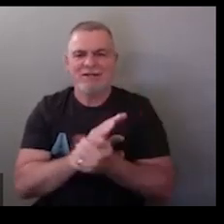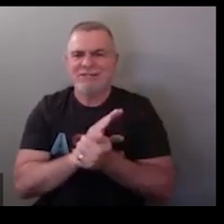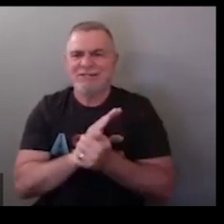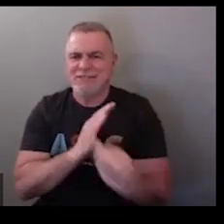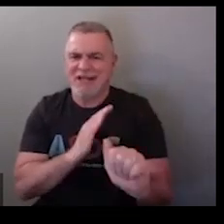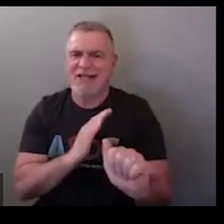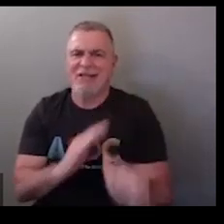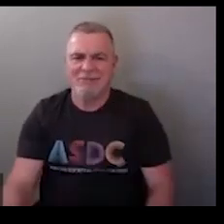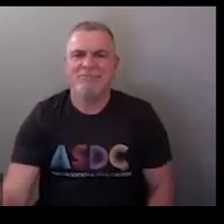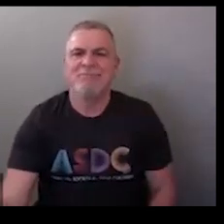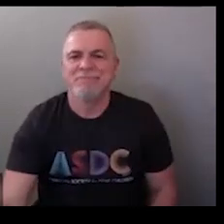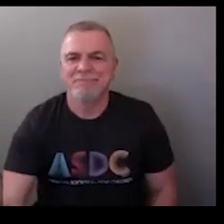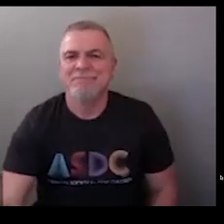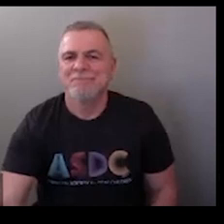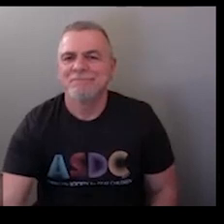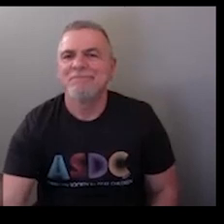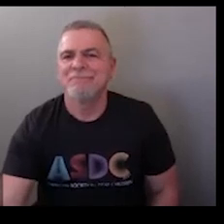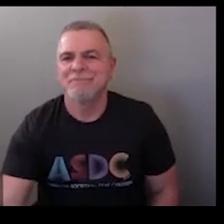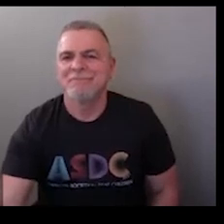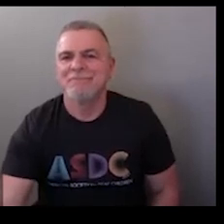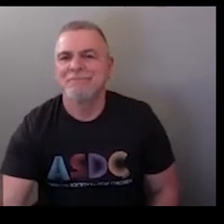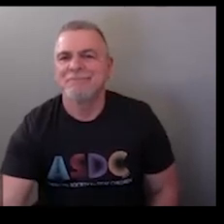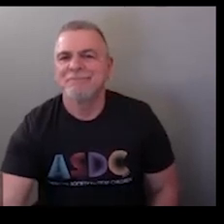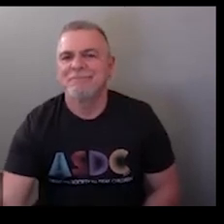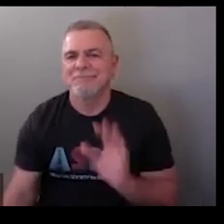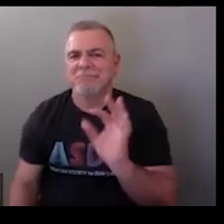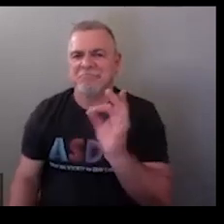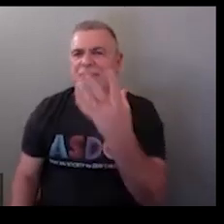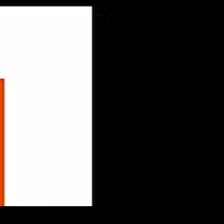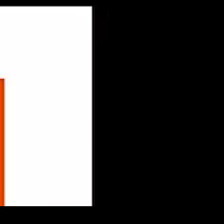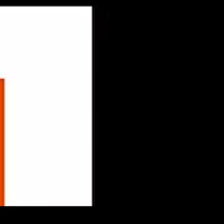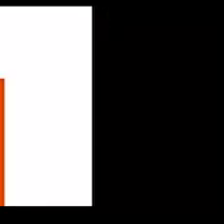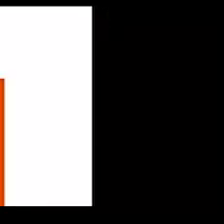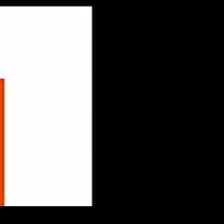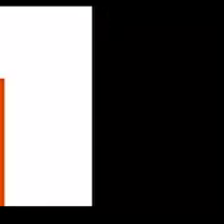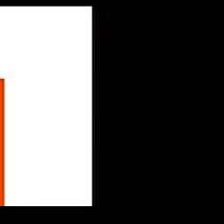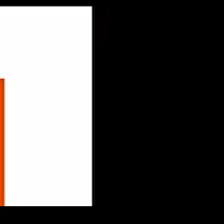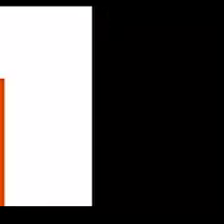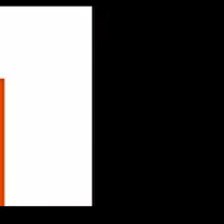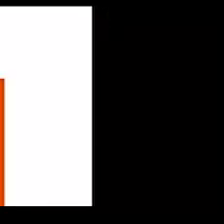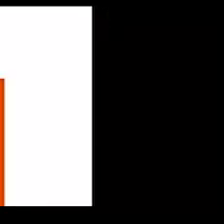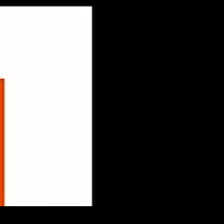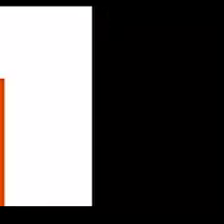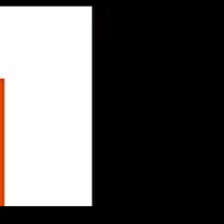or skill okay so yes social skills how about tutor